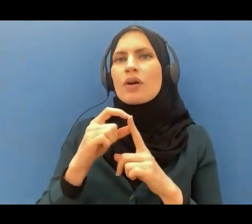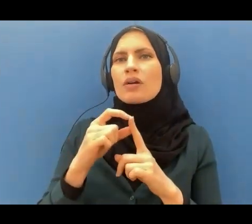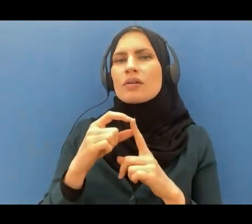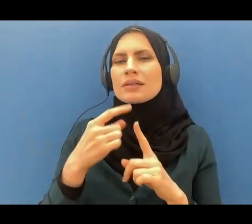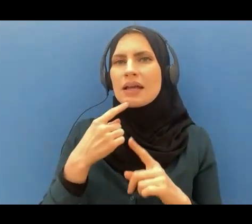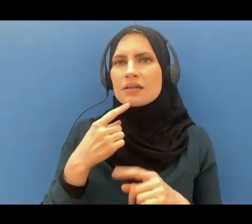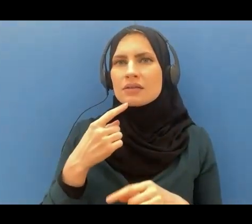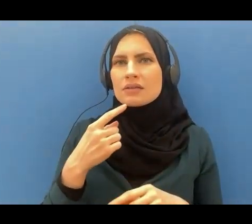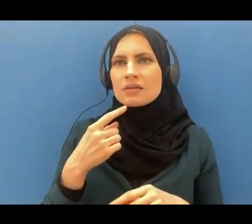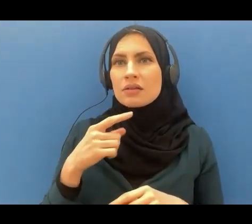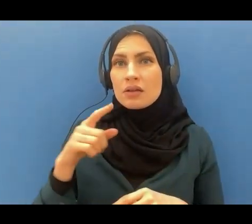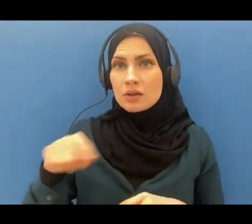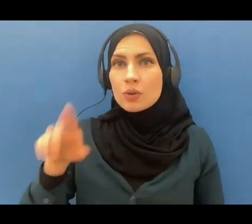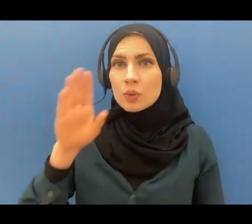will see the angels